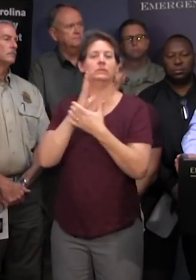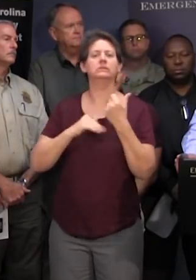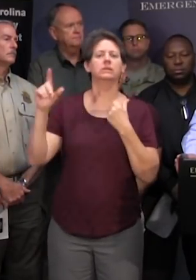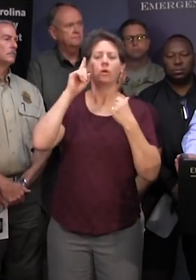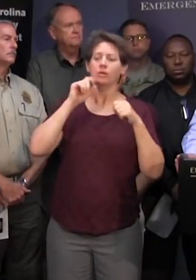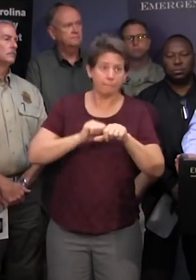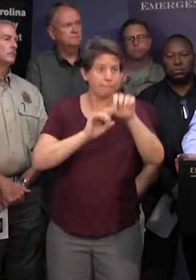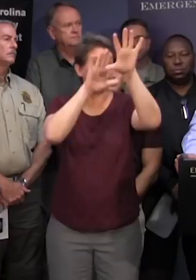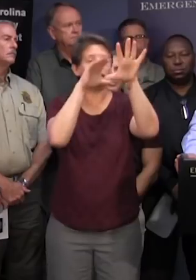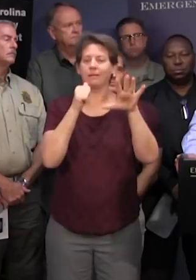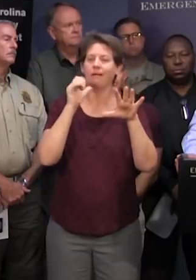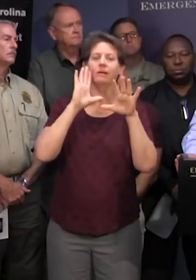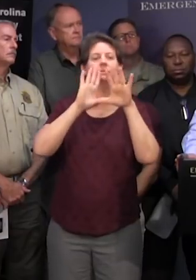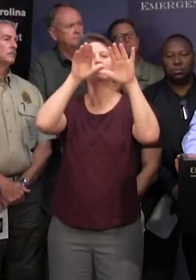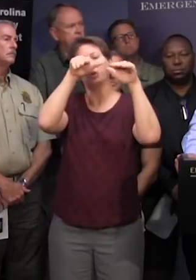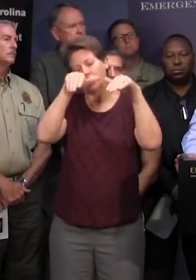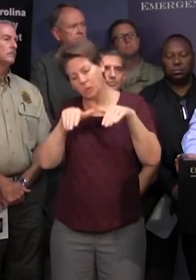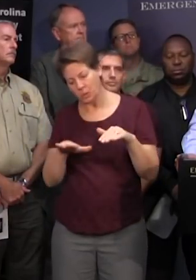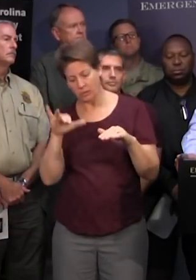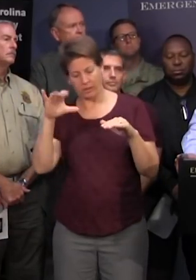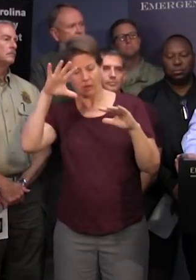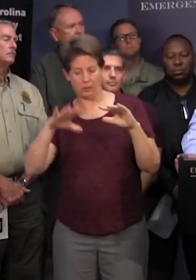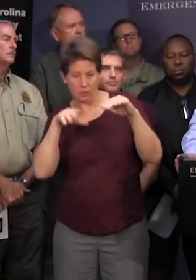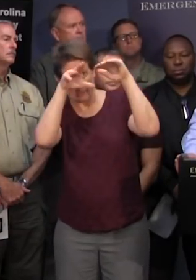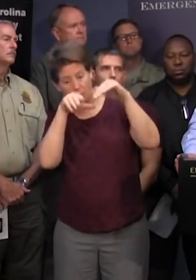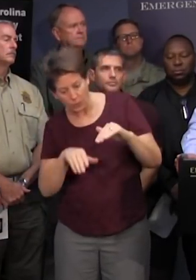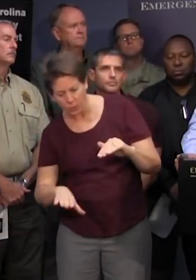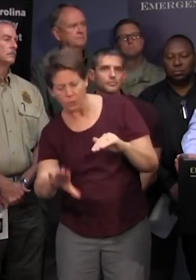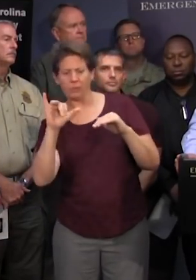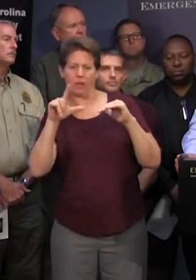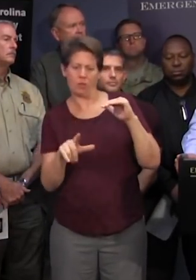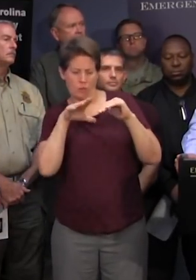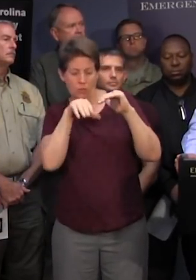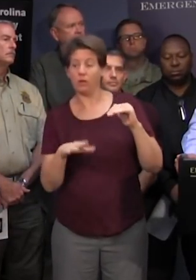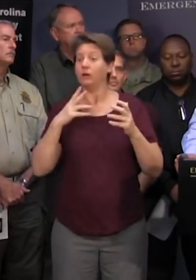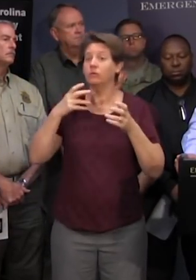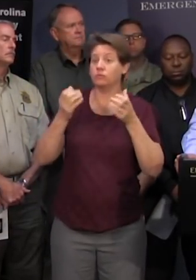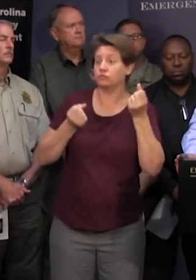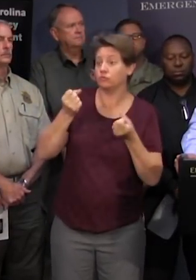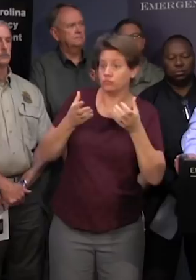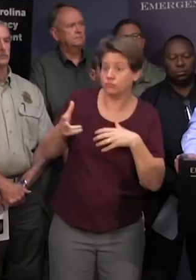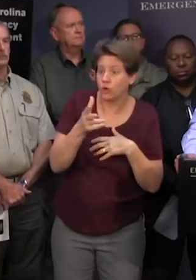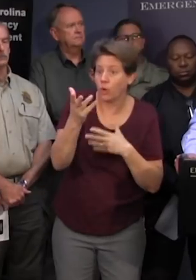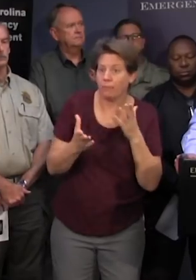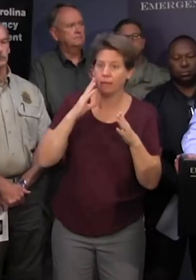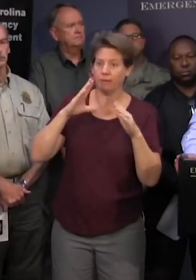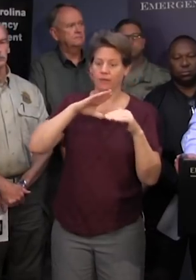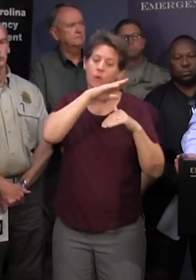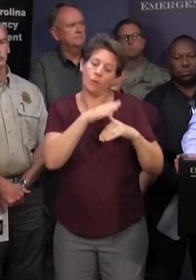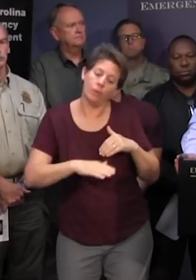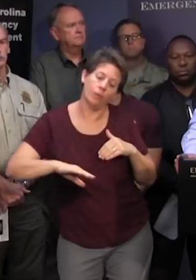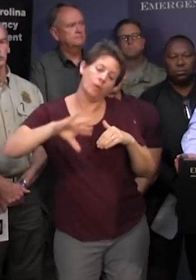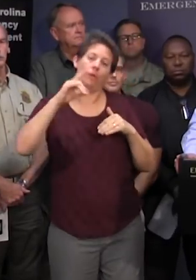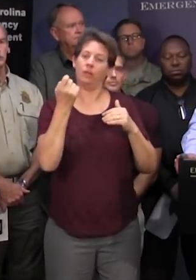area a depression of some sort a valley a low spot in a road and you don't know if